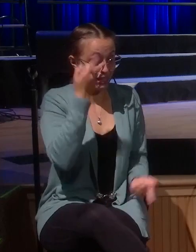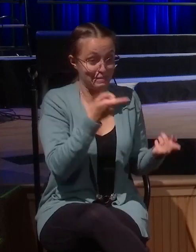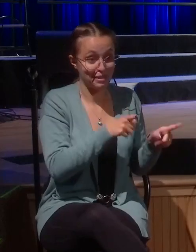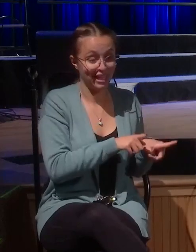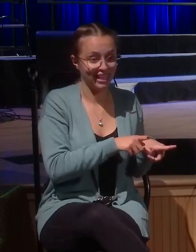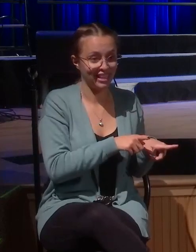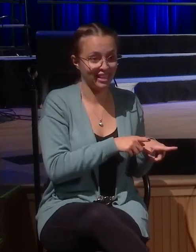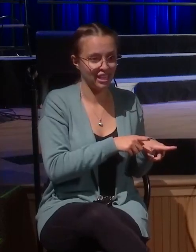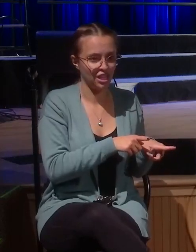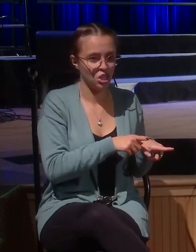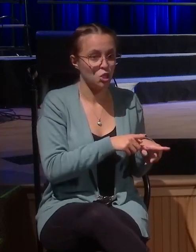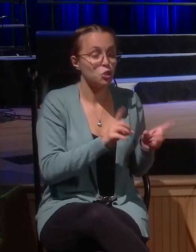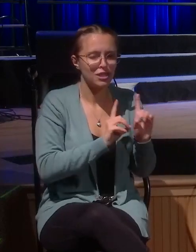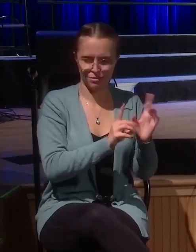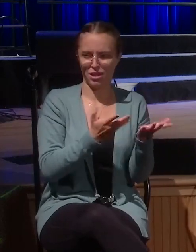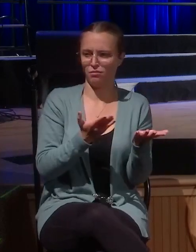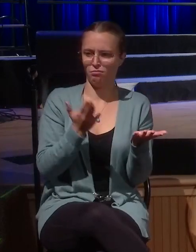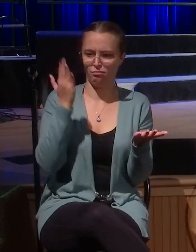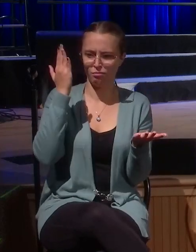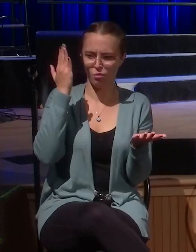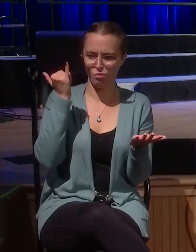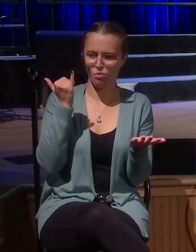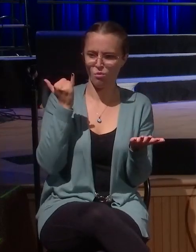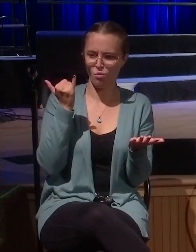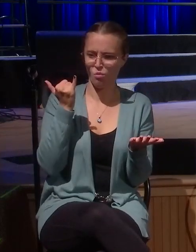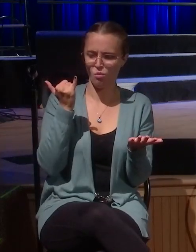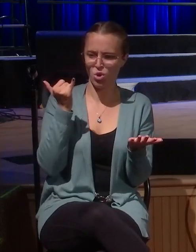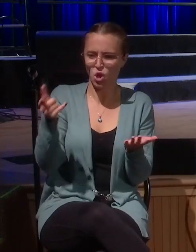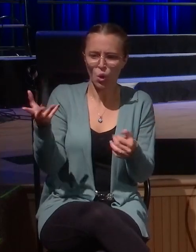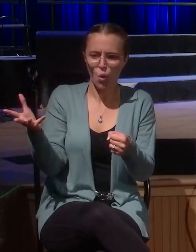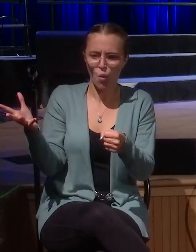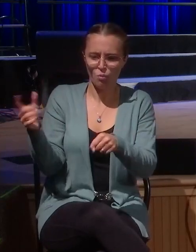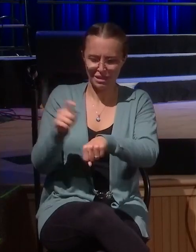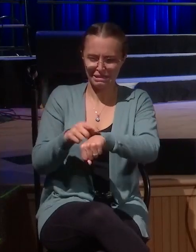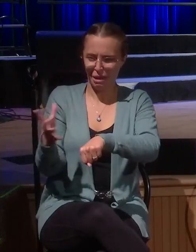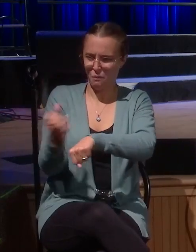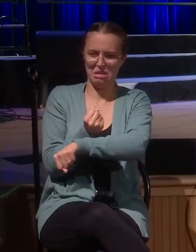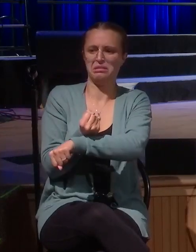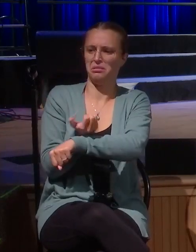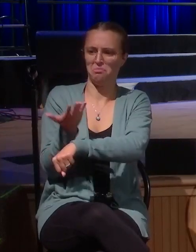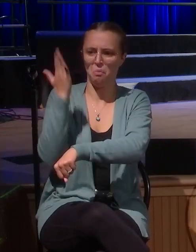Let's get out of his house and go to where we're supposed to go. We're hanging out with this guy, the sinner? Why?